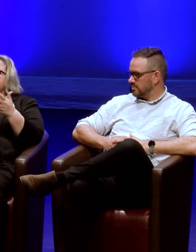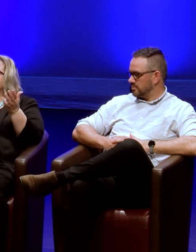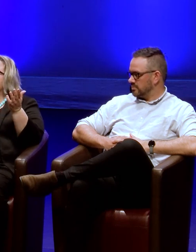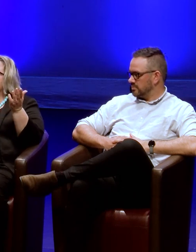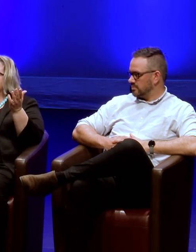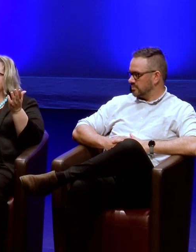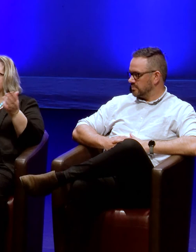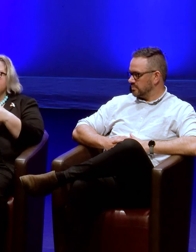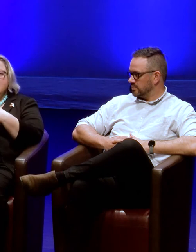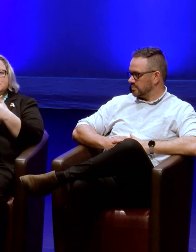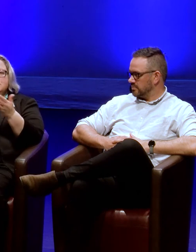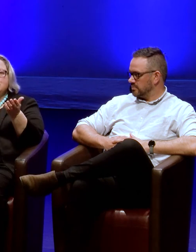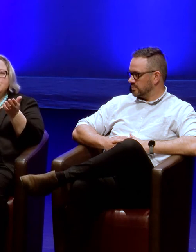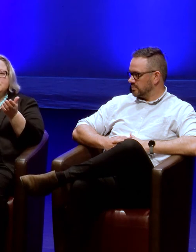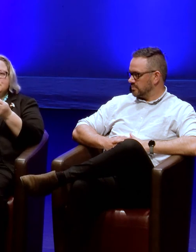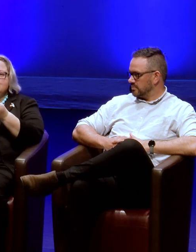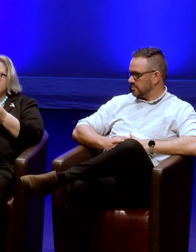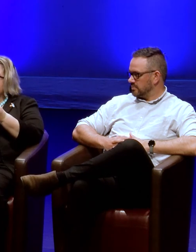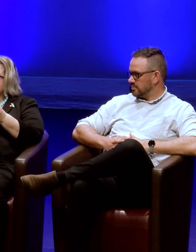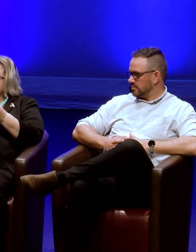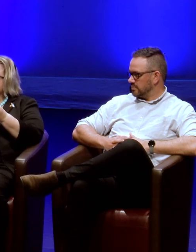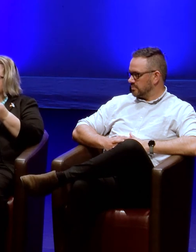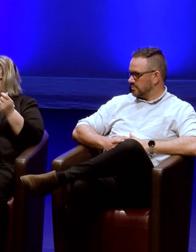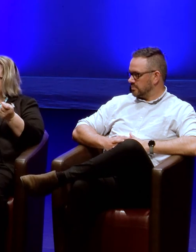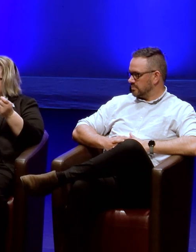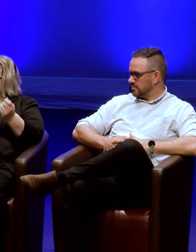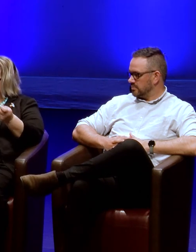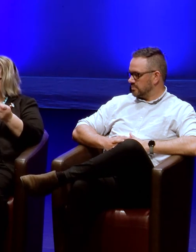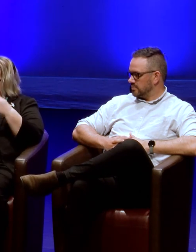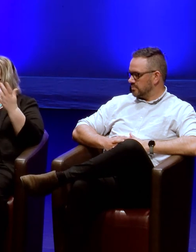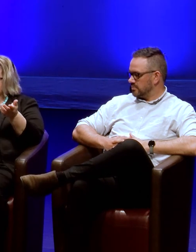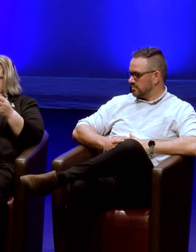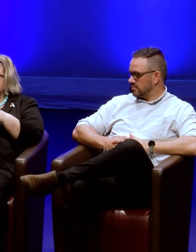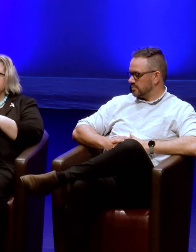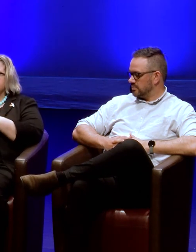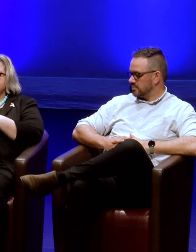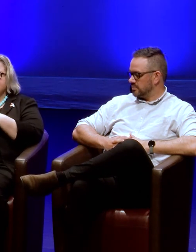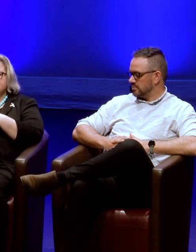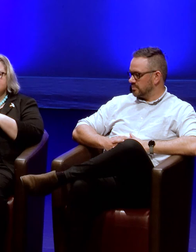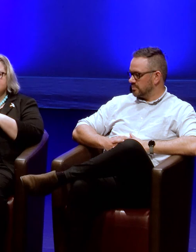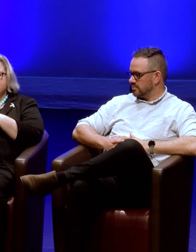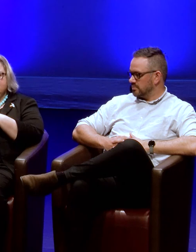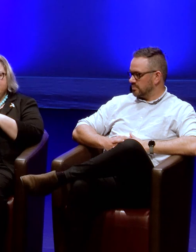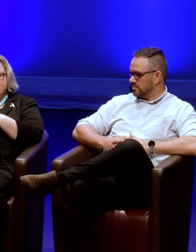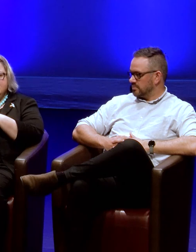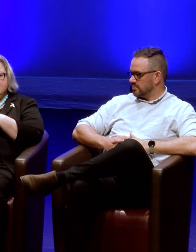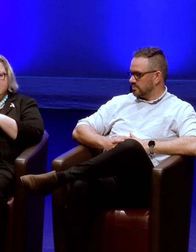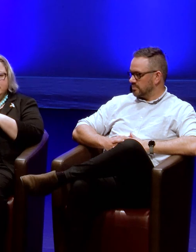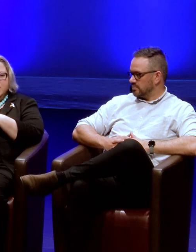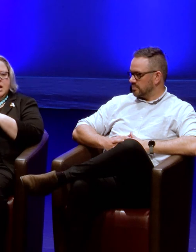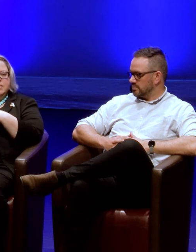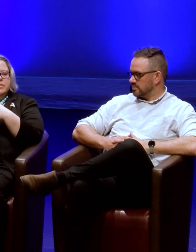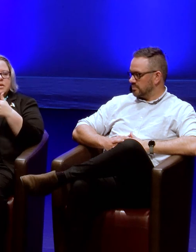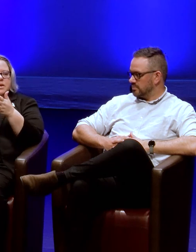suddenly disappeared. I actually promoted it to a client, a family heritage-like family history person for their family